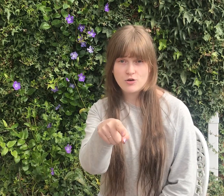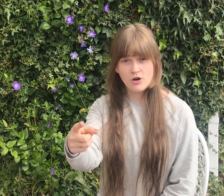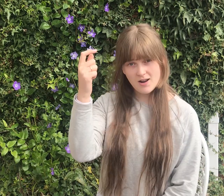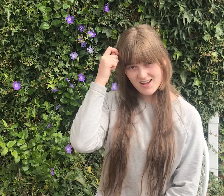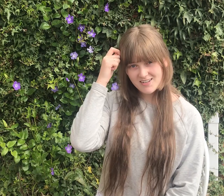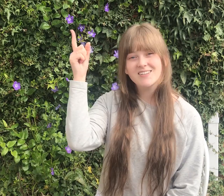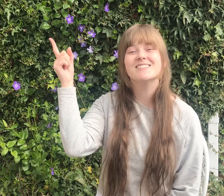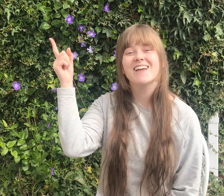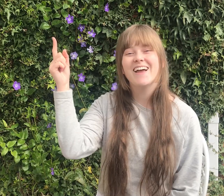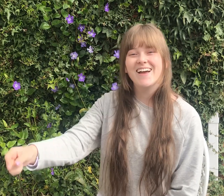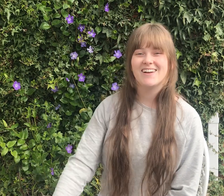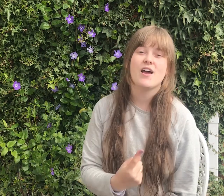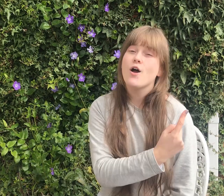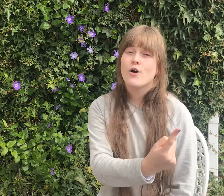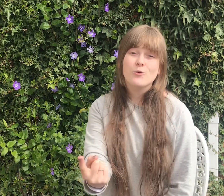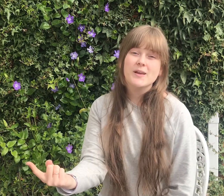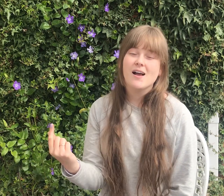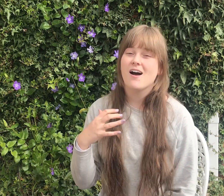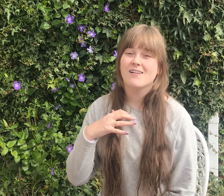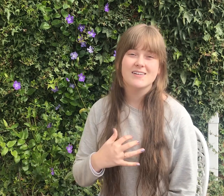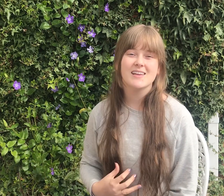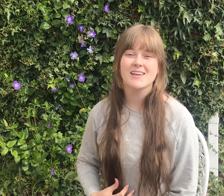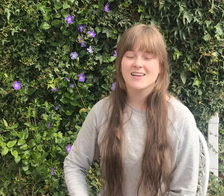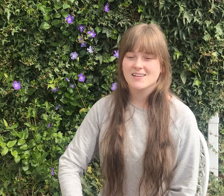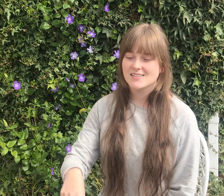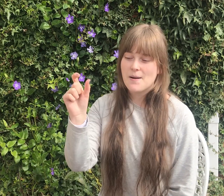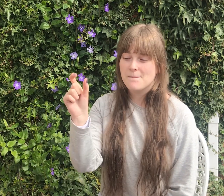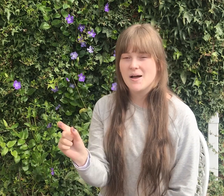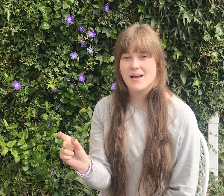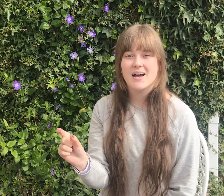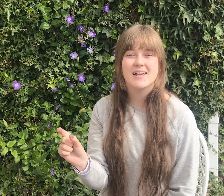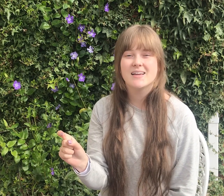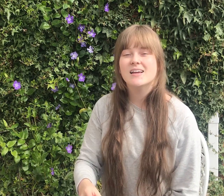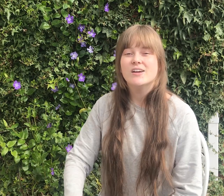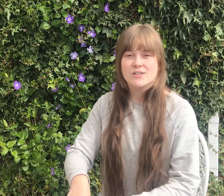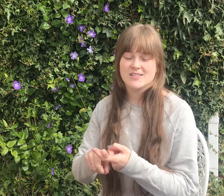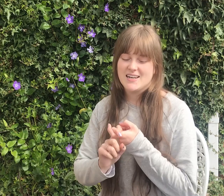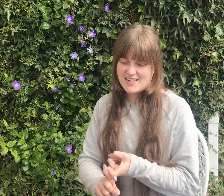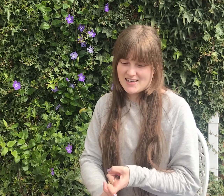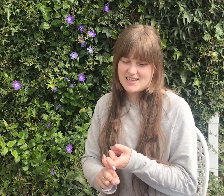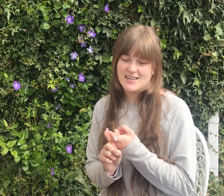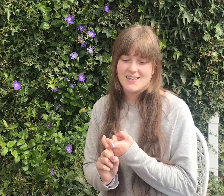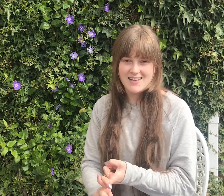you'll Understand We all Need Somebody To Lean